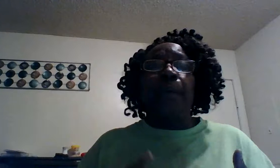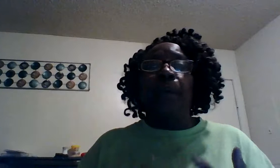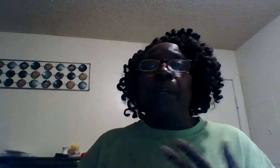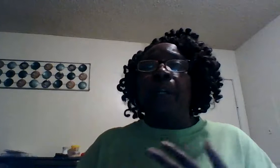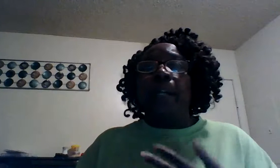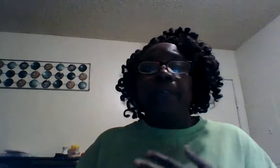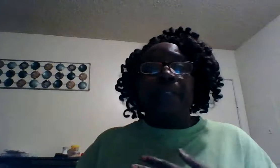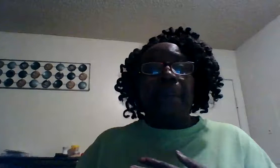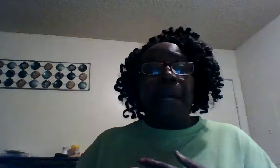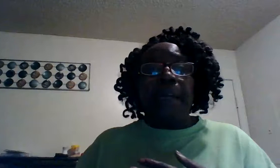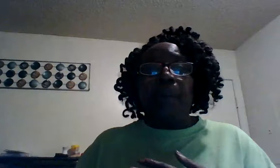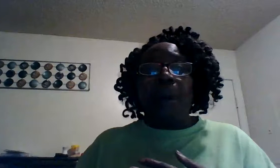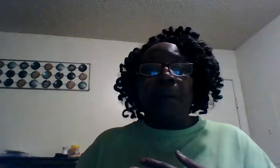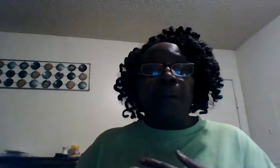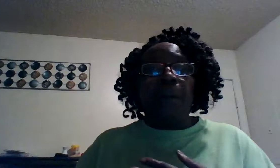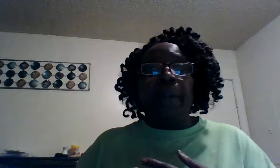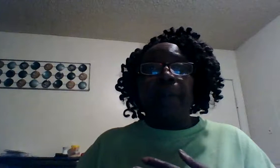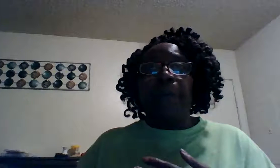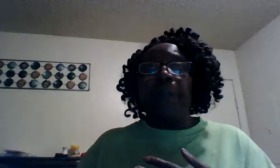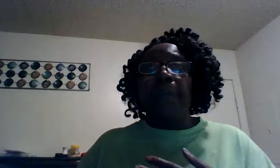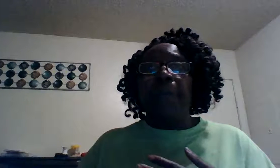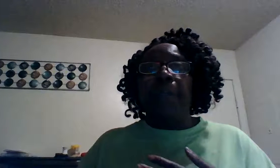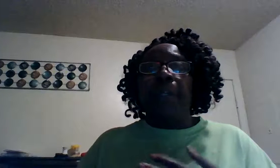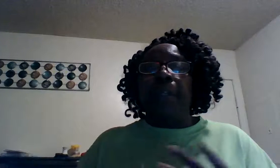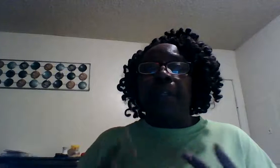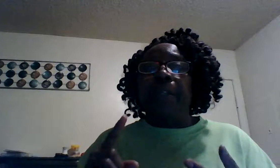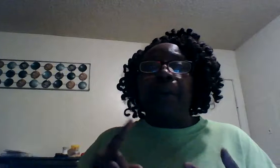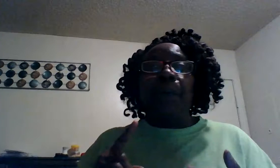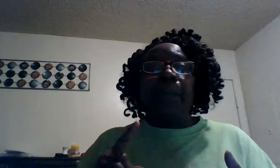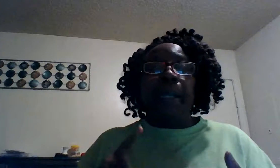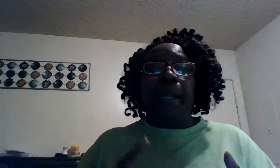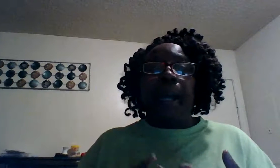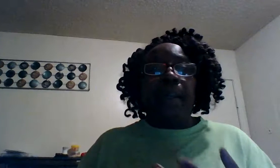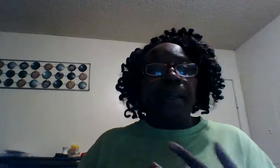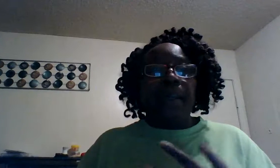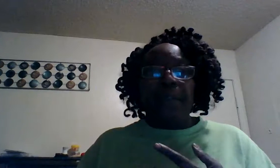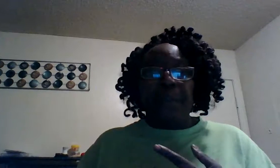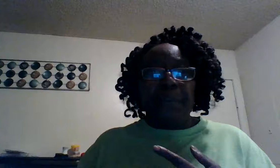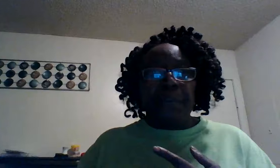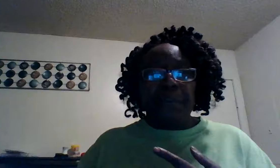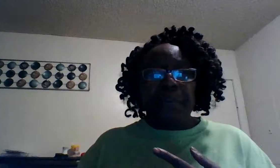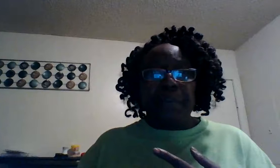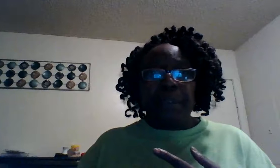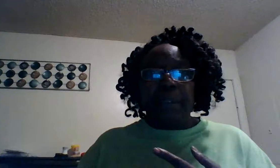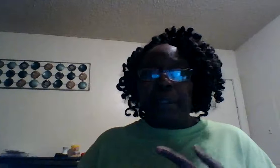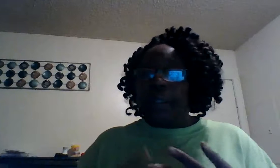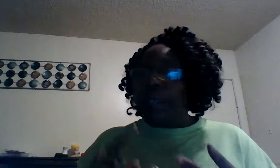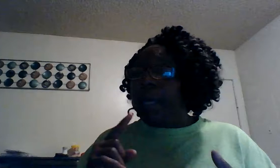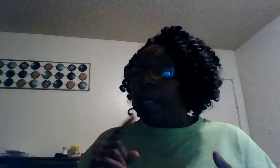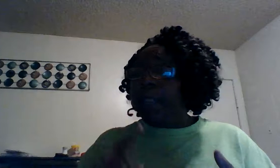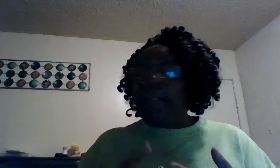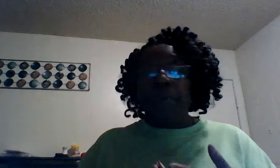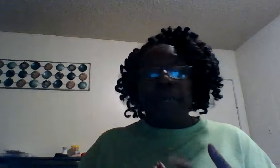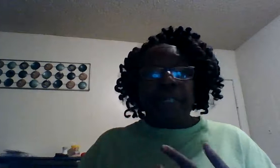what if somebody walk away from you know that god love you God love me